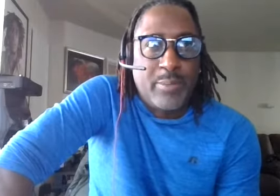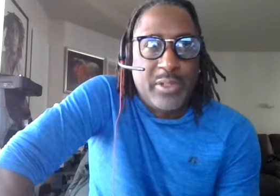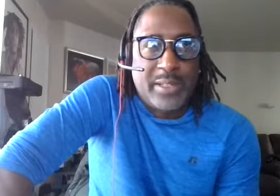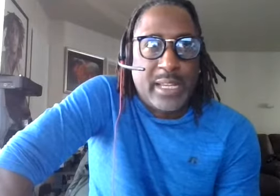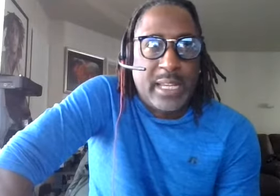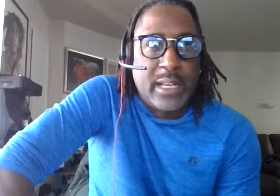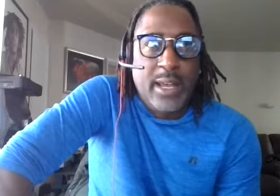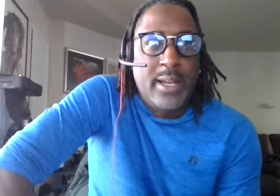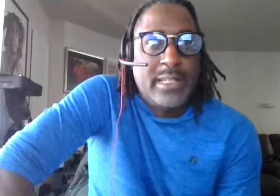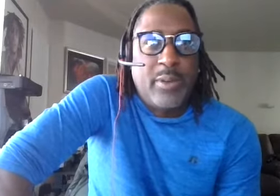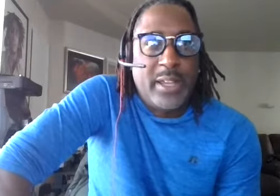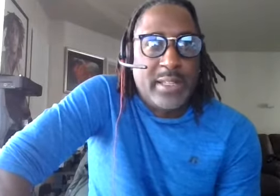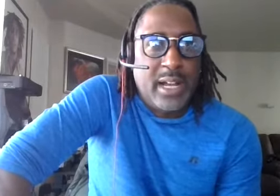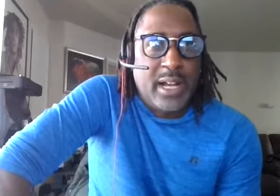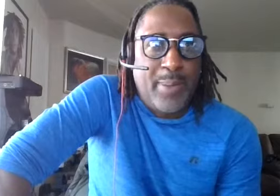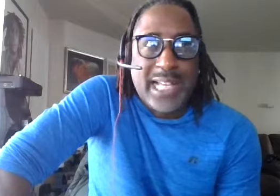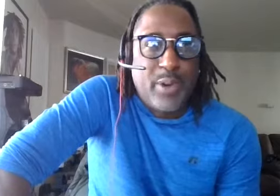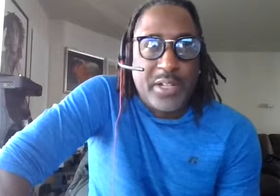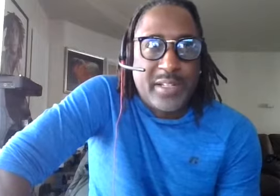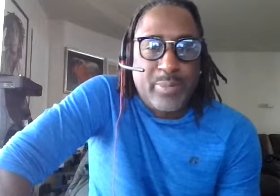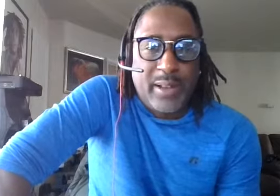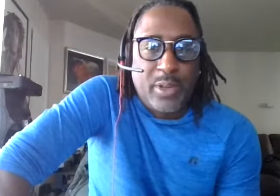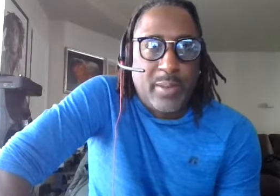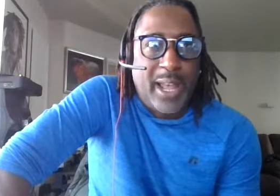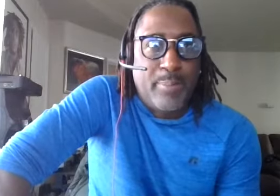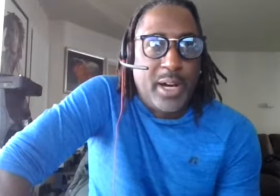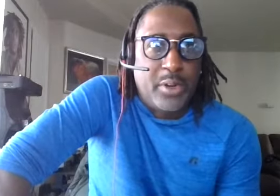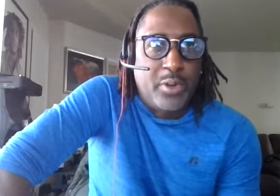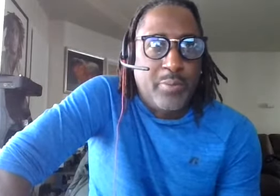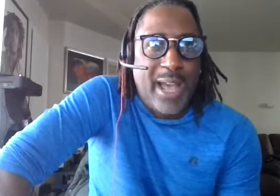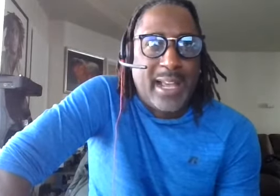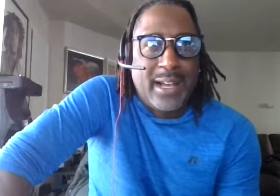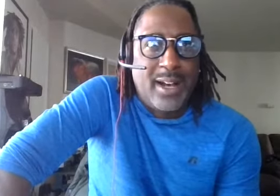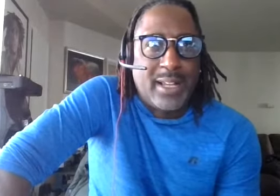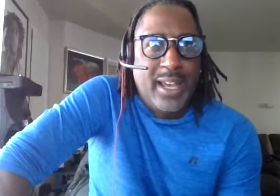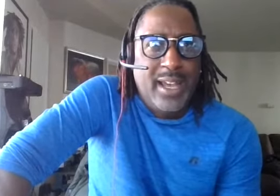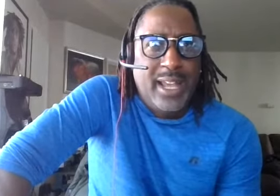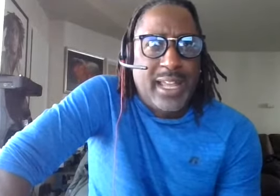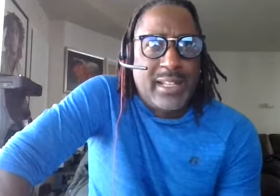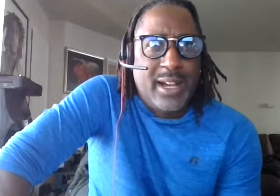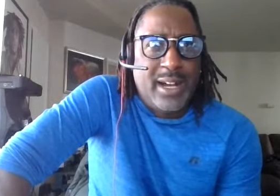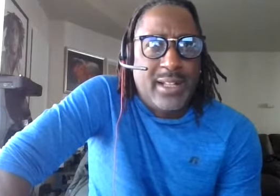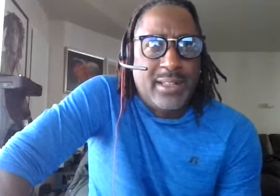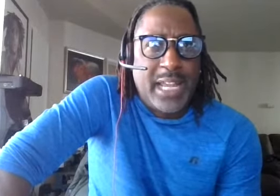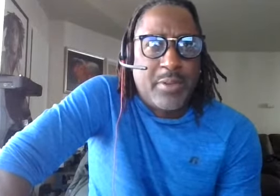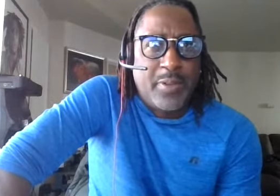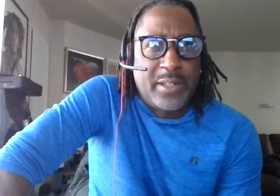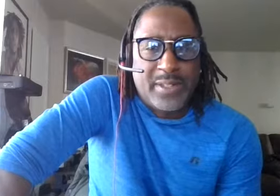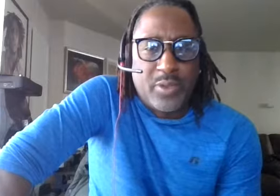and music scene some of his uh past projects has been with the band puddle mangog and uh later than soon